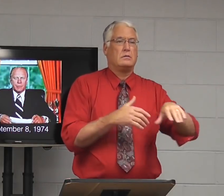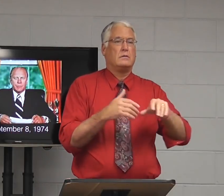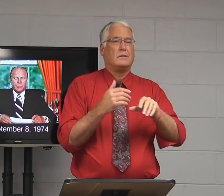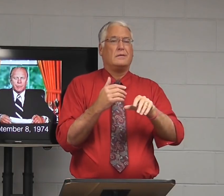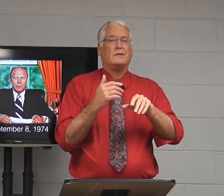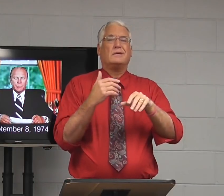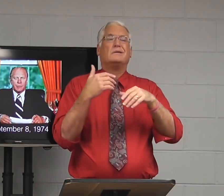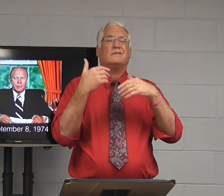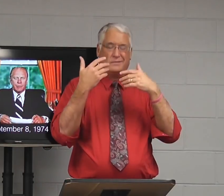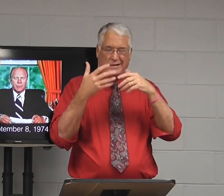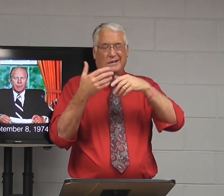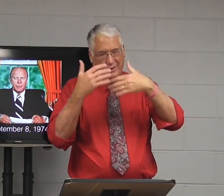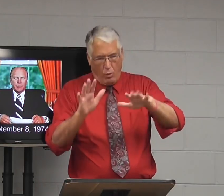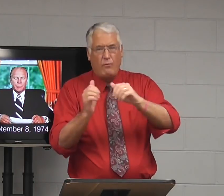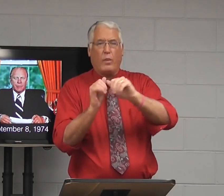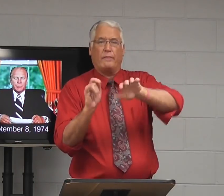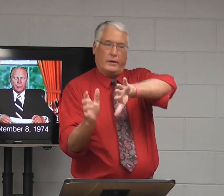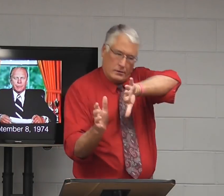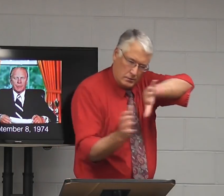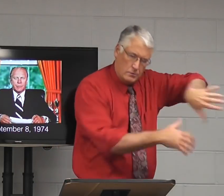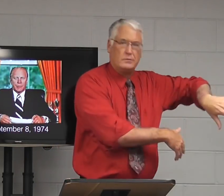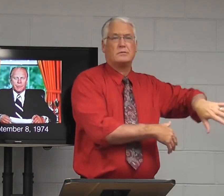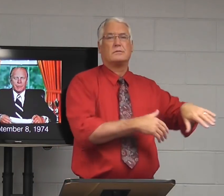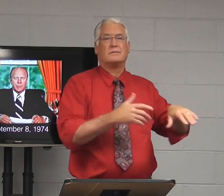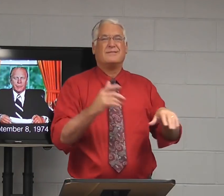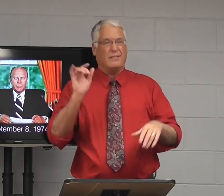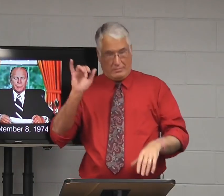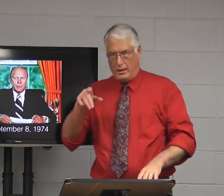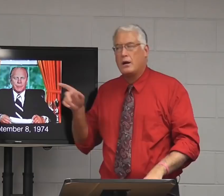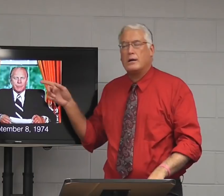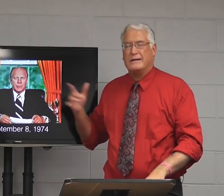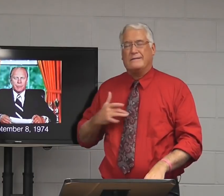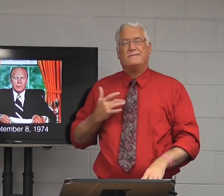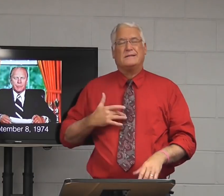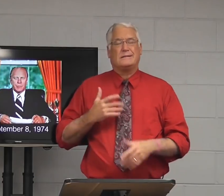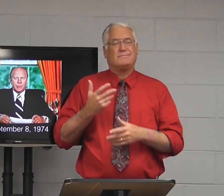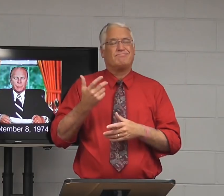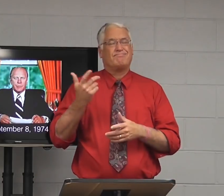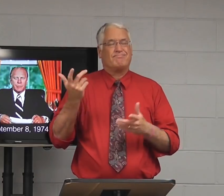So he tried to remove that from discussion and get it behind us.